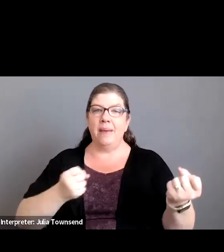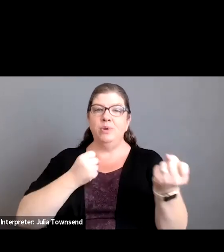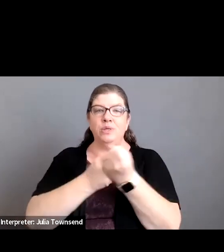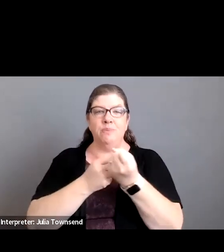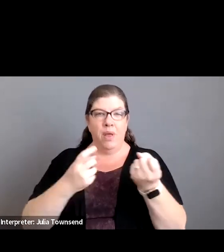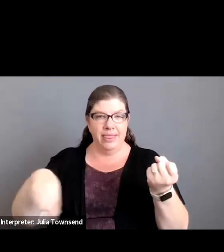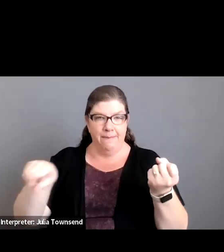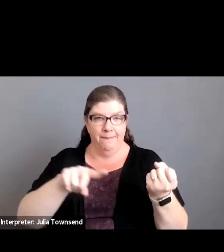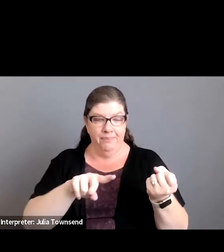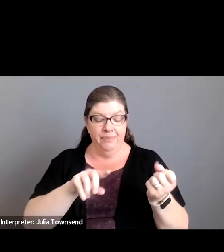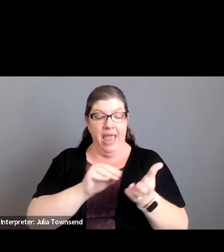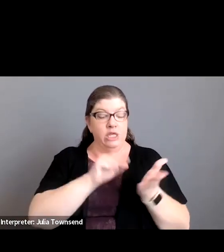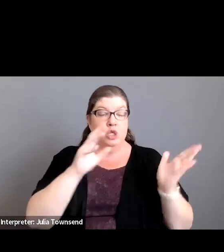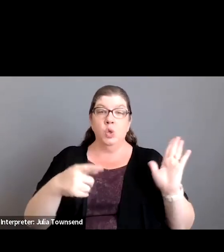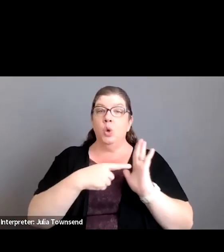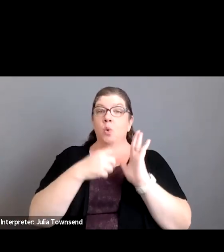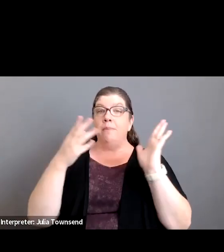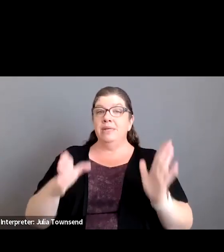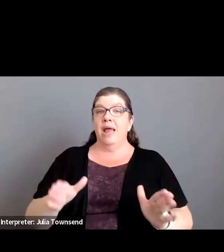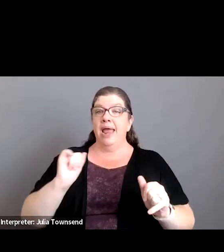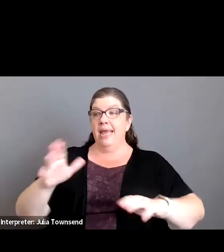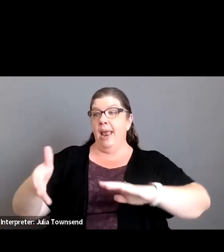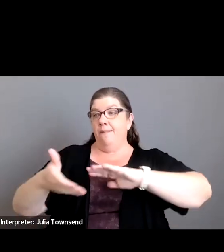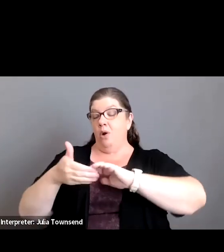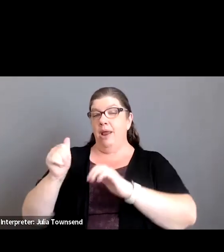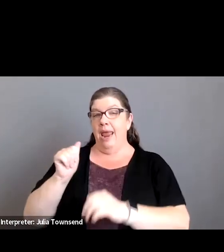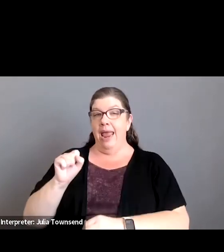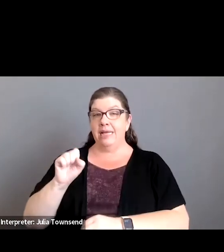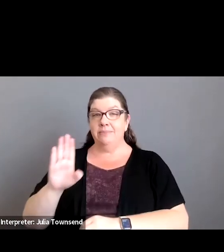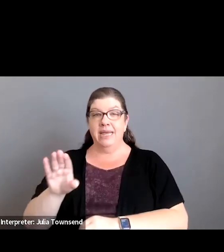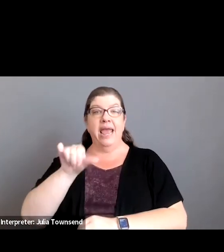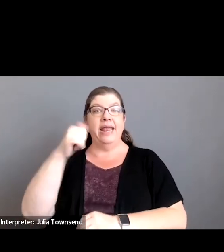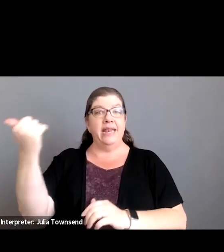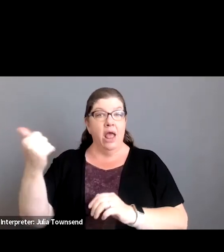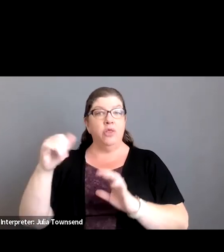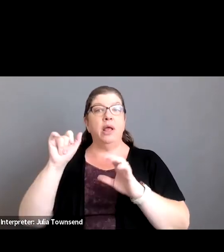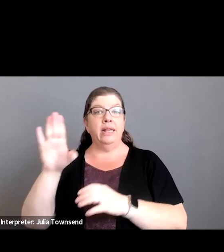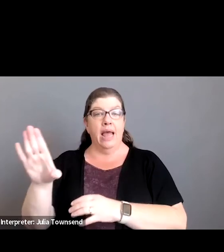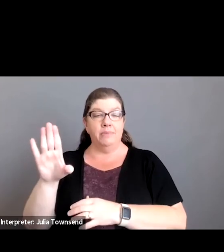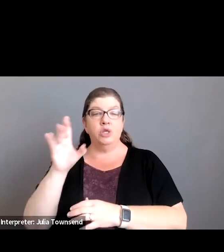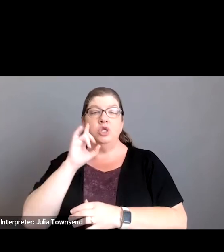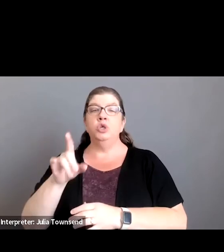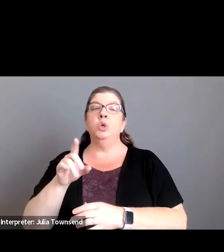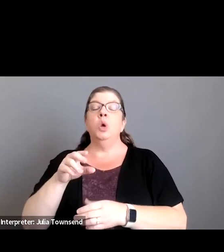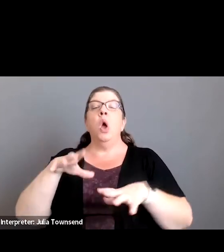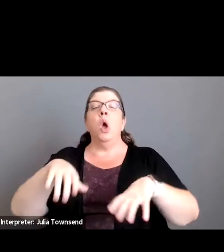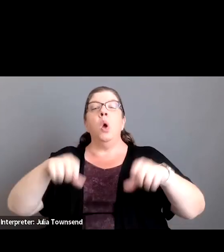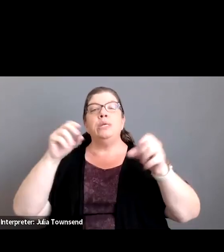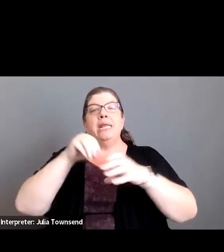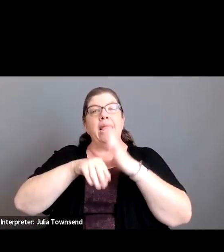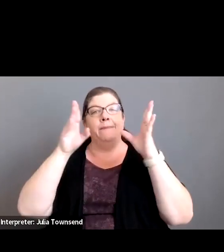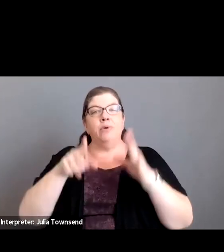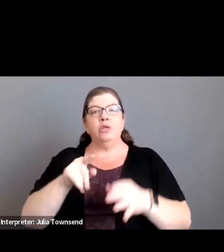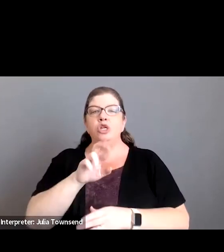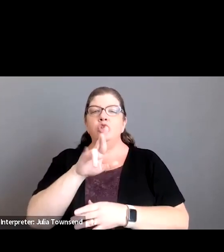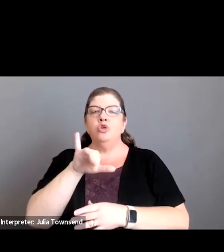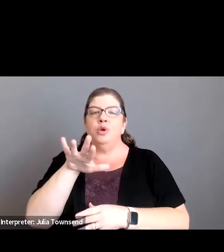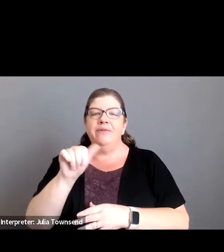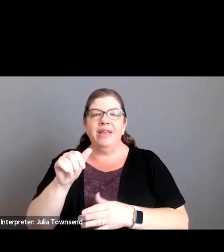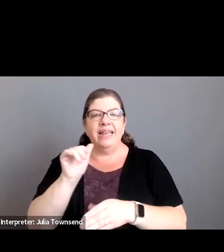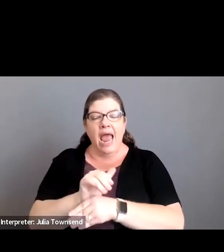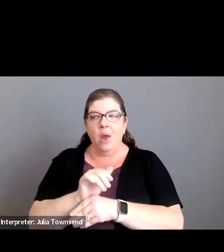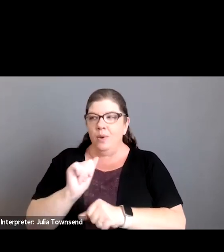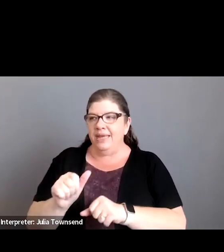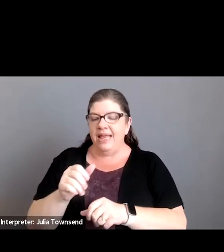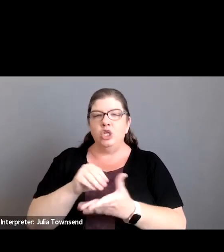them as a student representative i could partner with asb and other clubs to host an in-person trivia night where students could get to know each other better